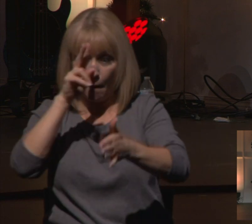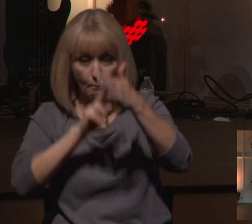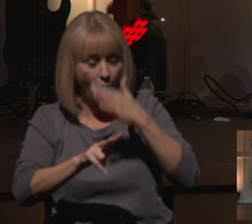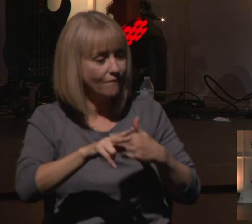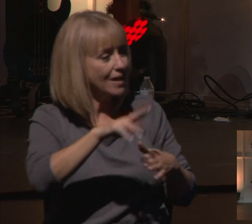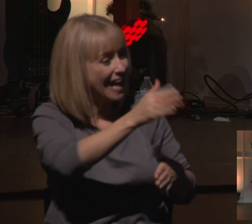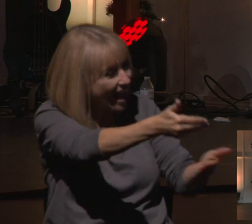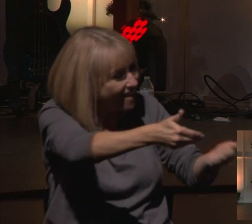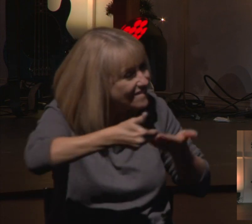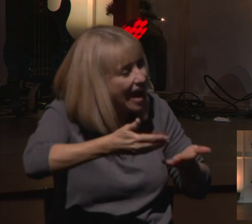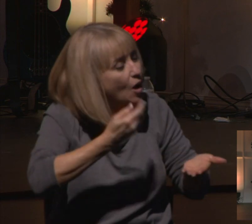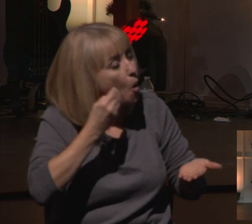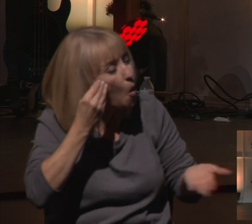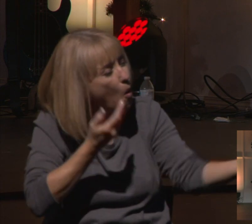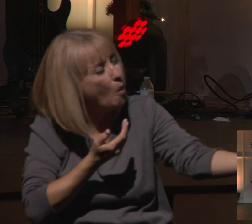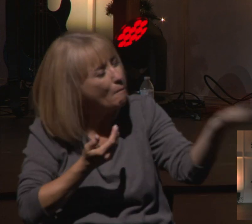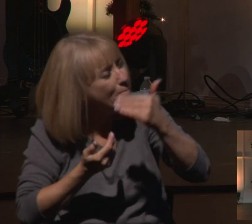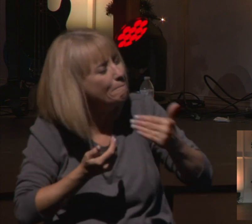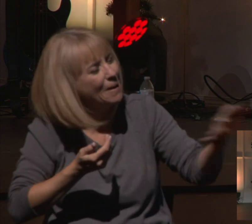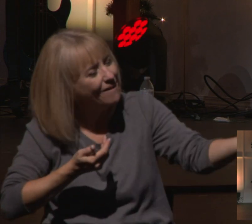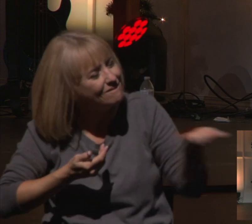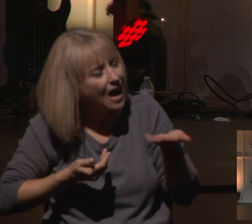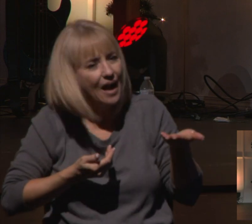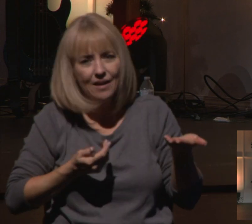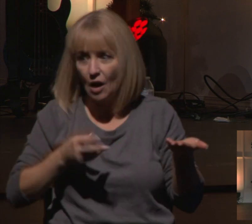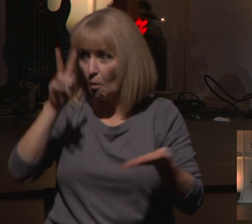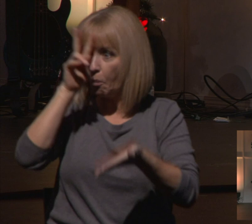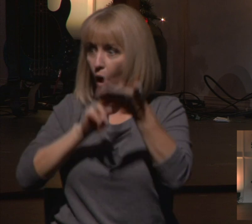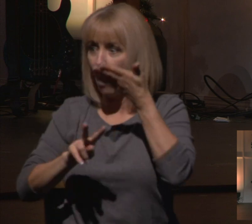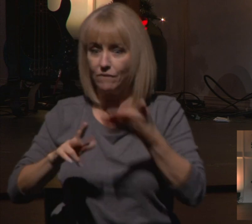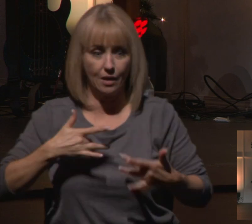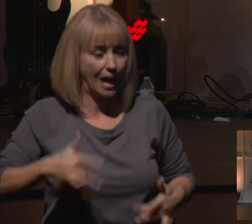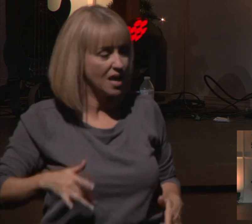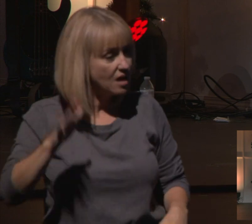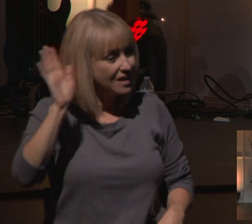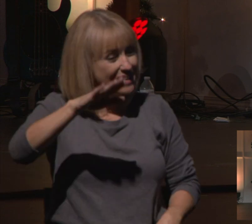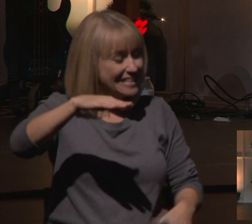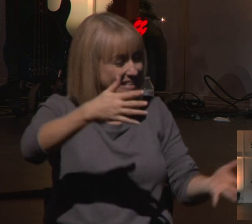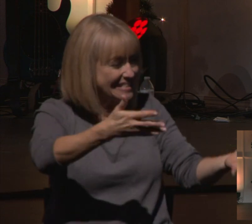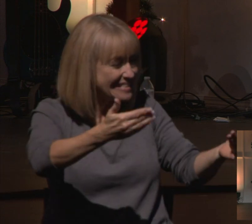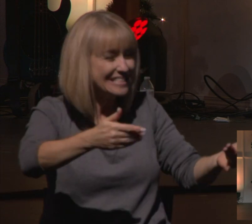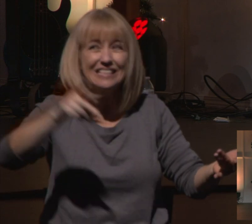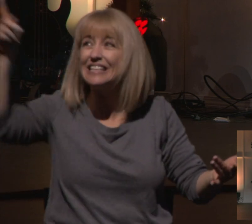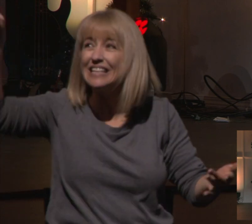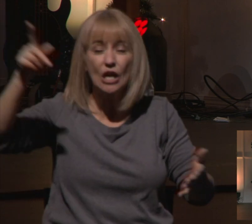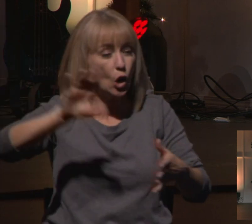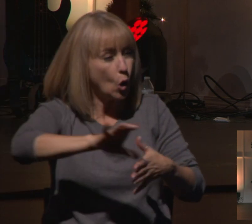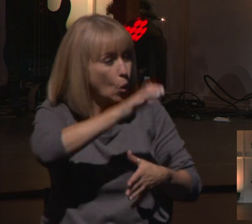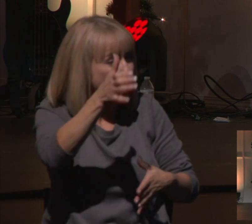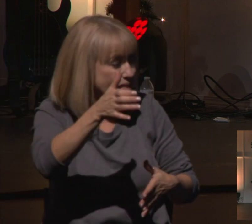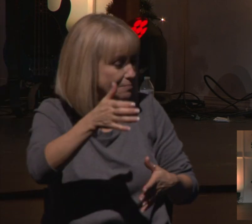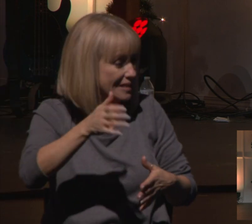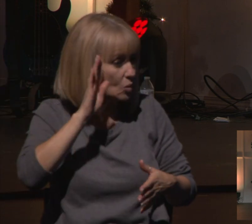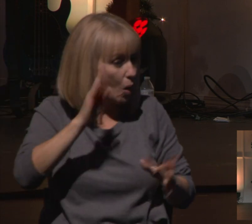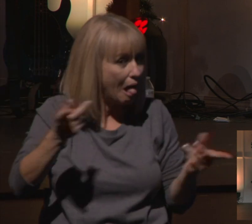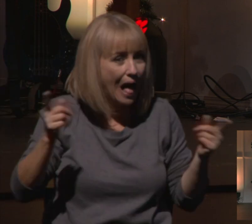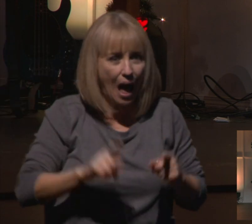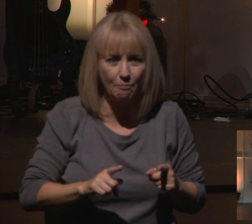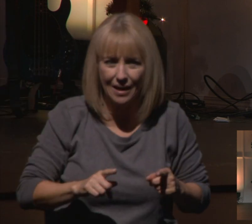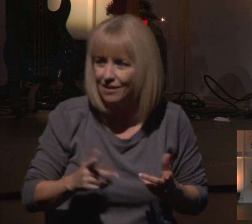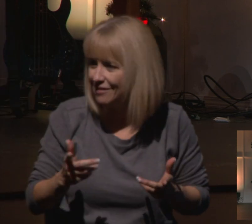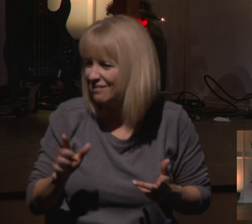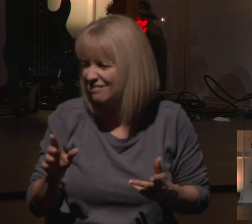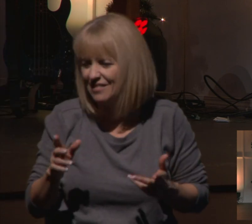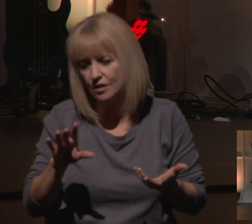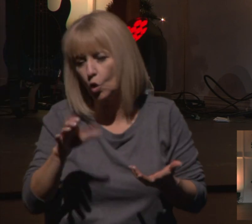back home. And these prophets, they stood on their soapboxes, and they began to point towards Christmas season. They pointed ahead to a